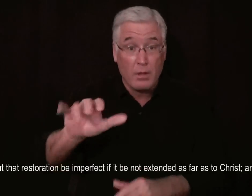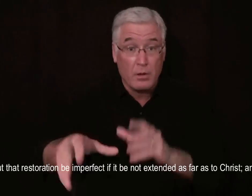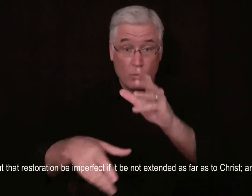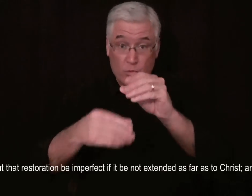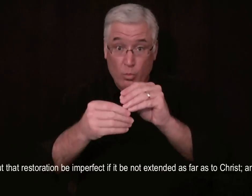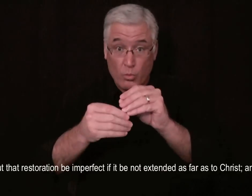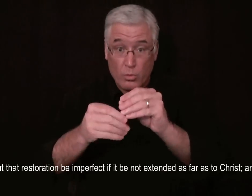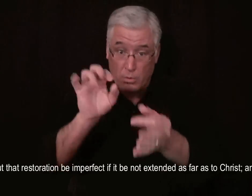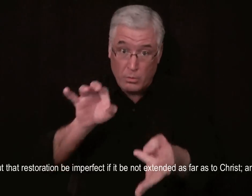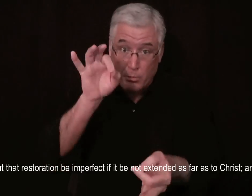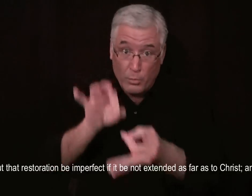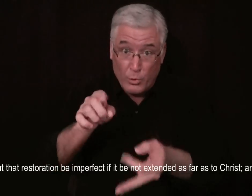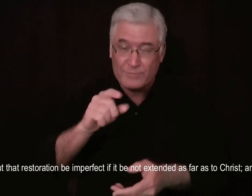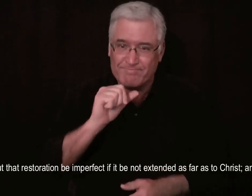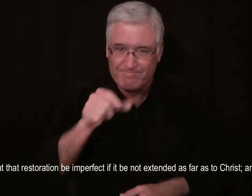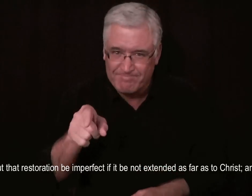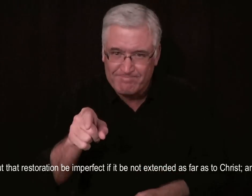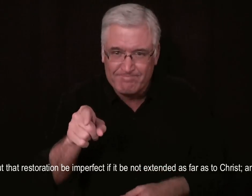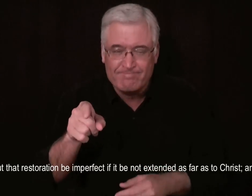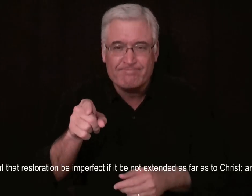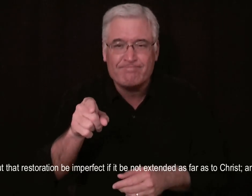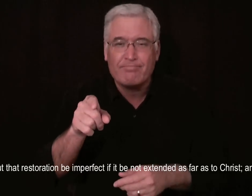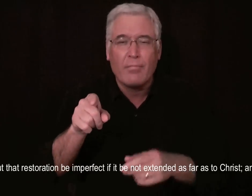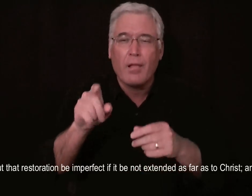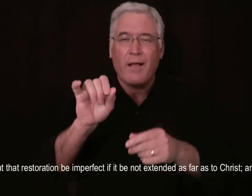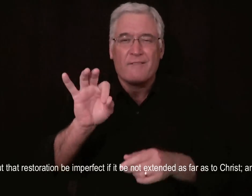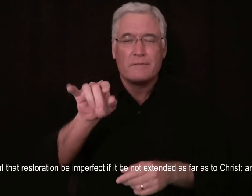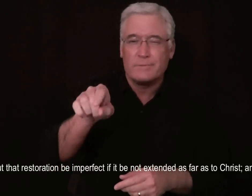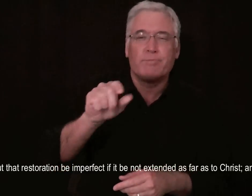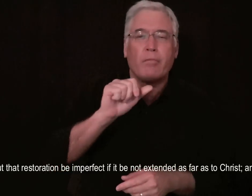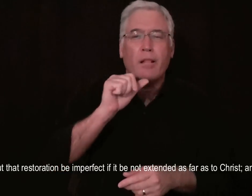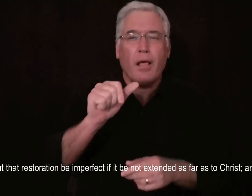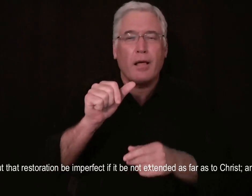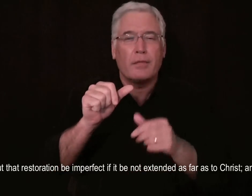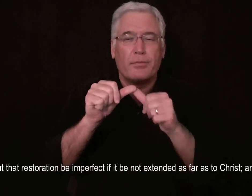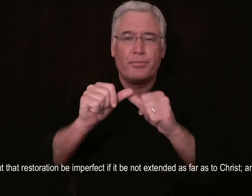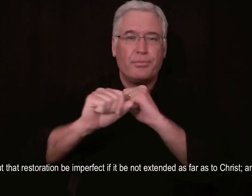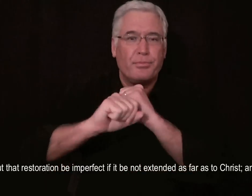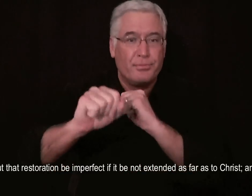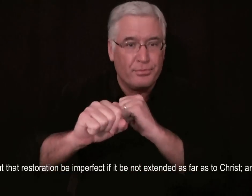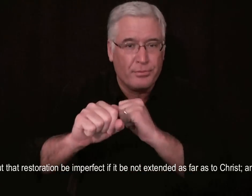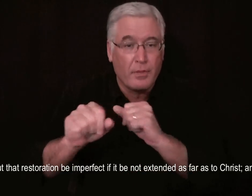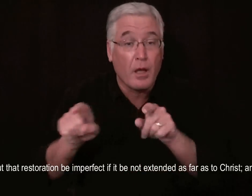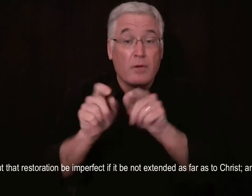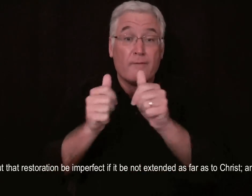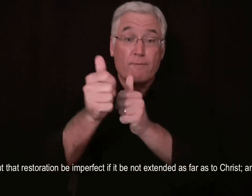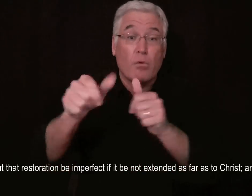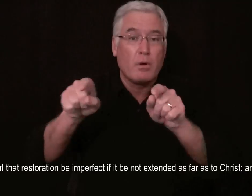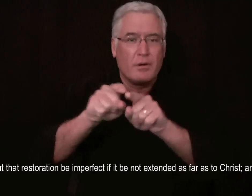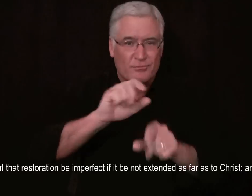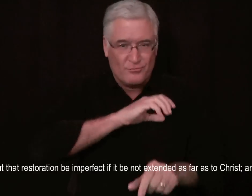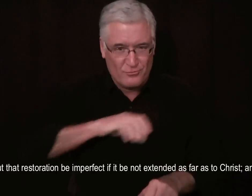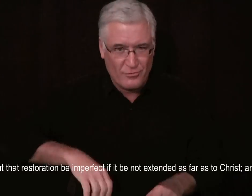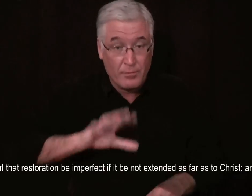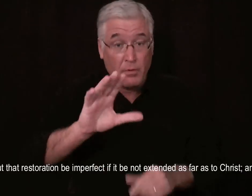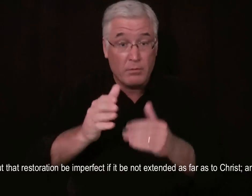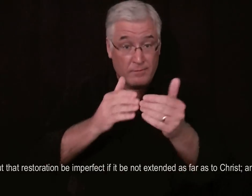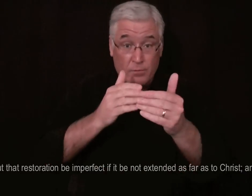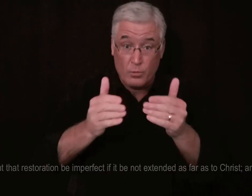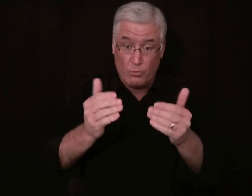And he says that this restoration, you know, it's not, it's imperfect if it's not extended as far as